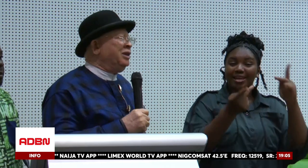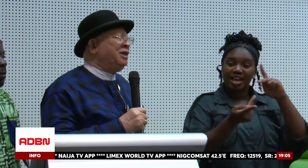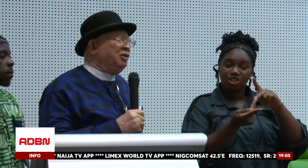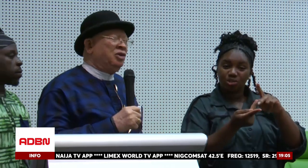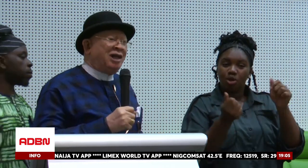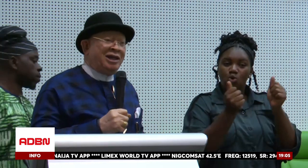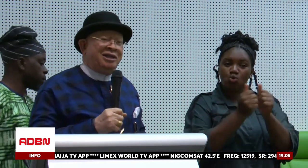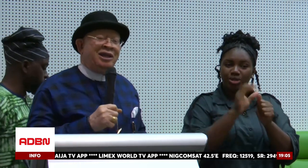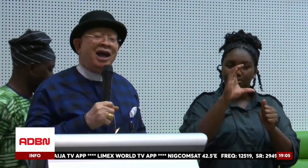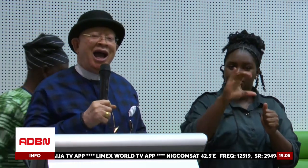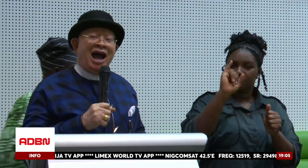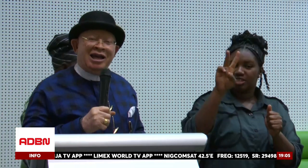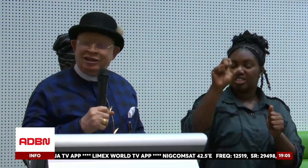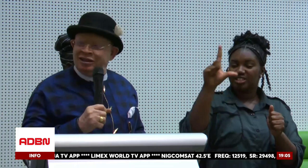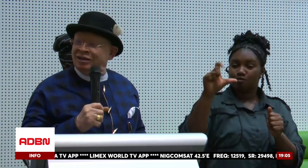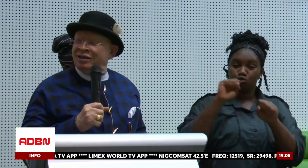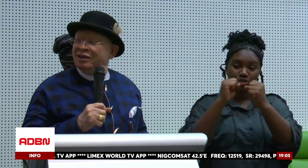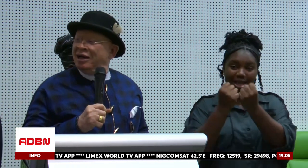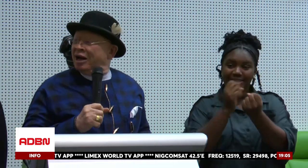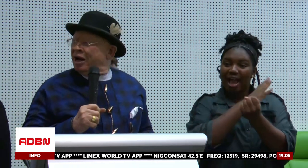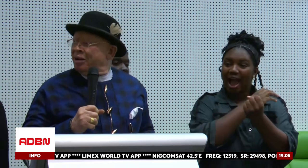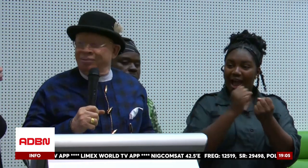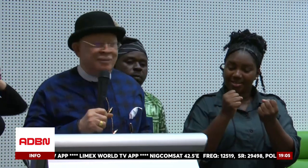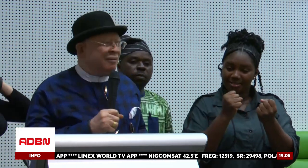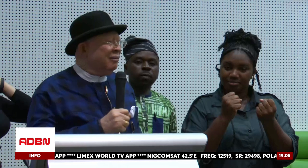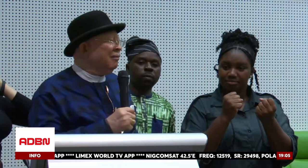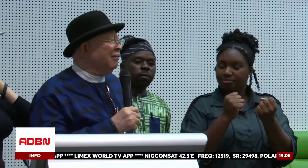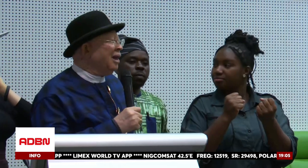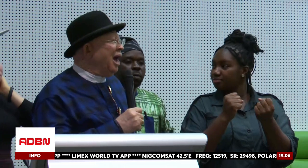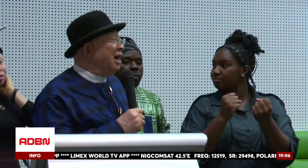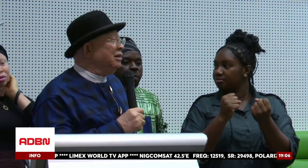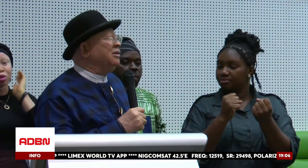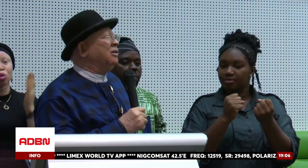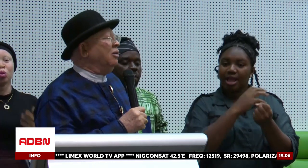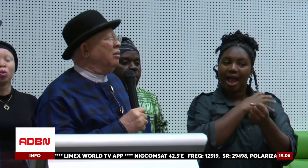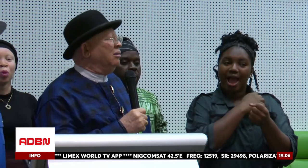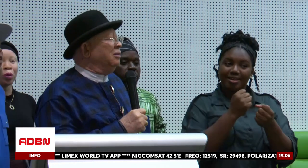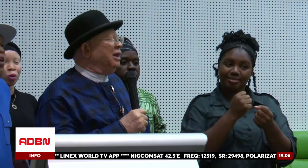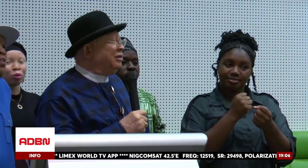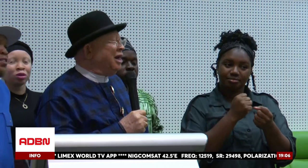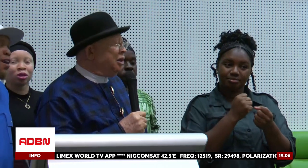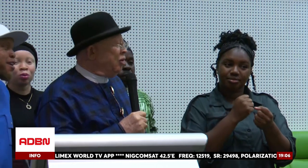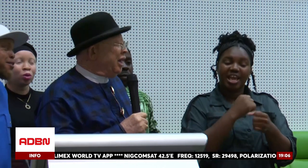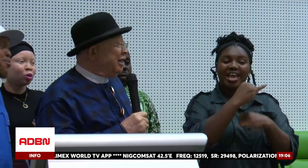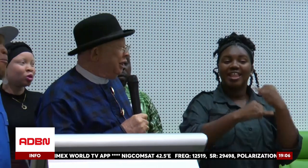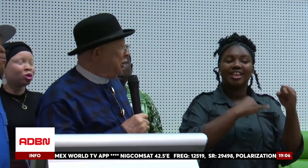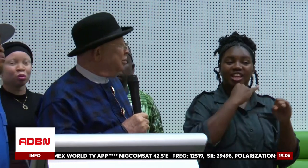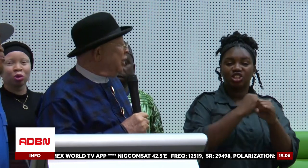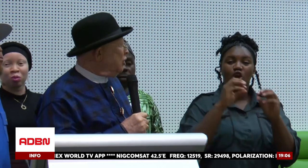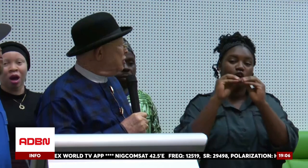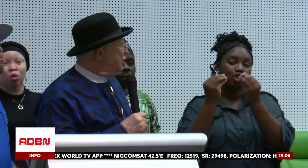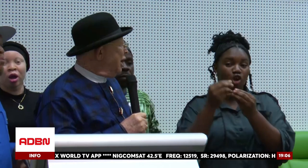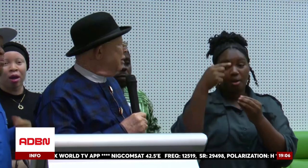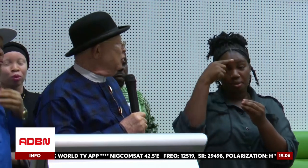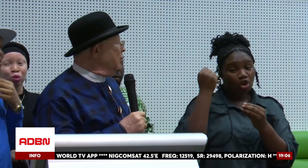with civil society and international organization.